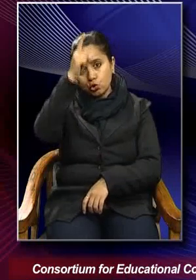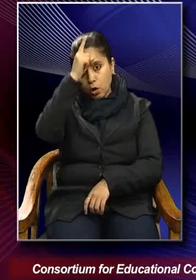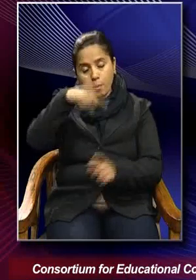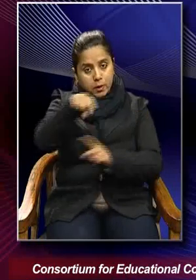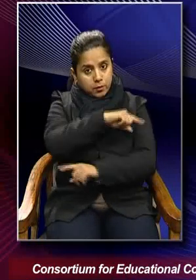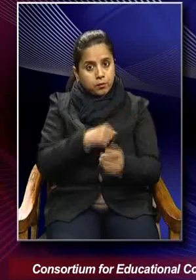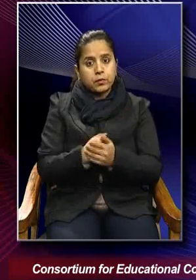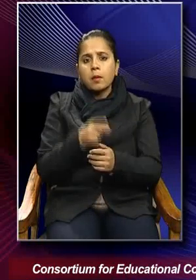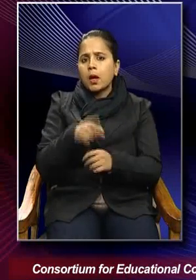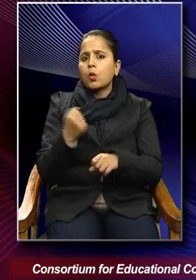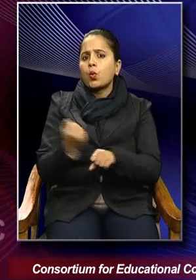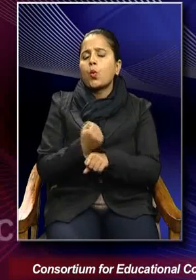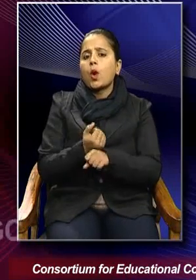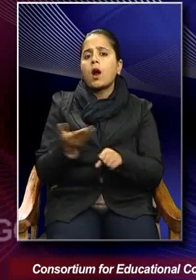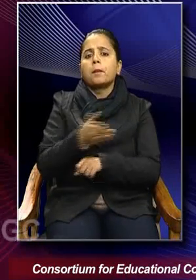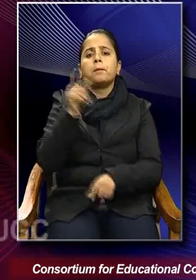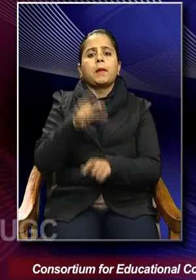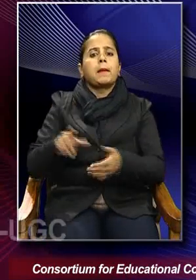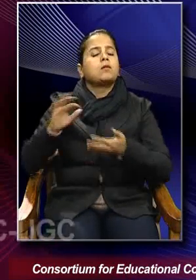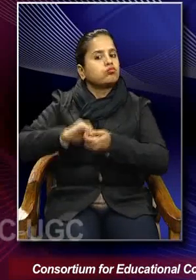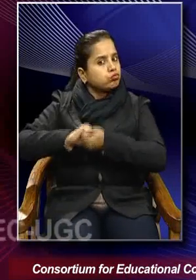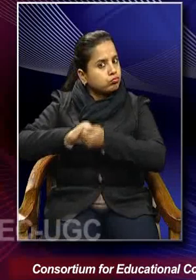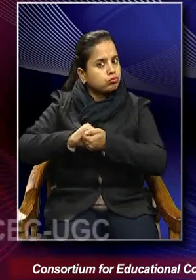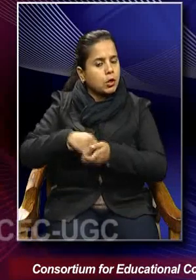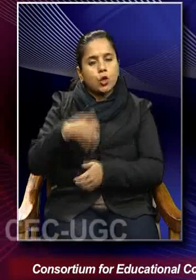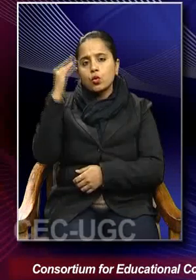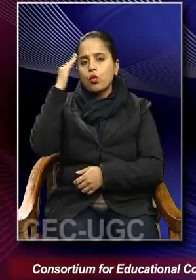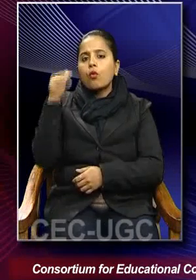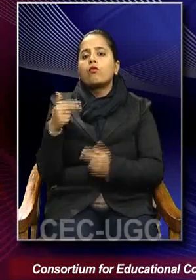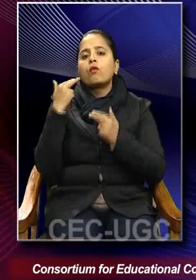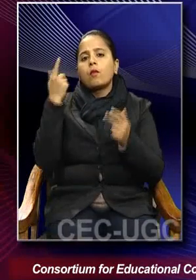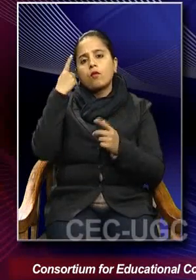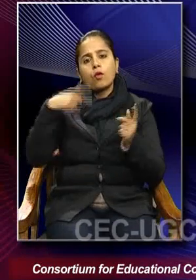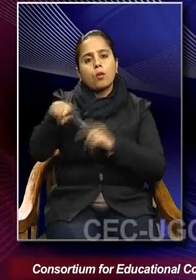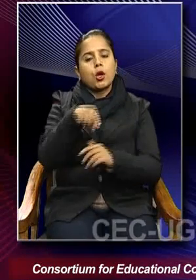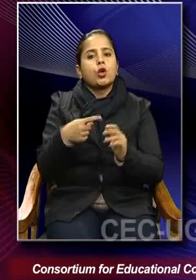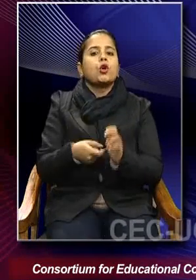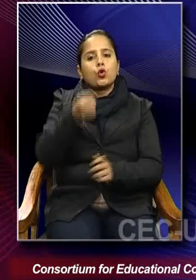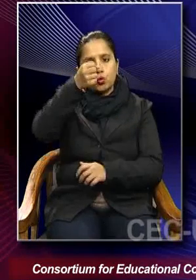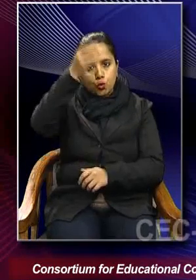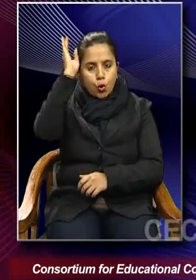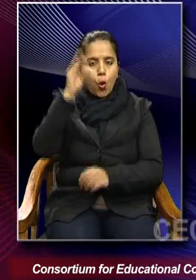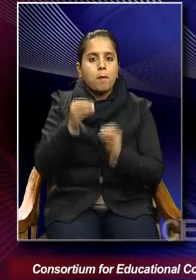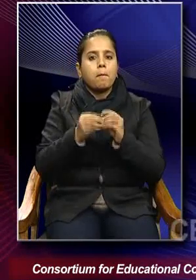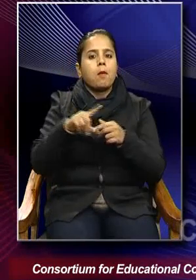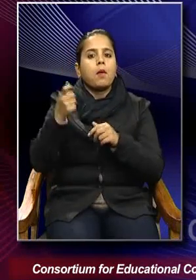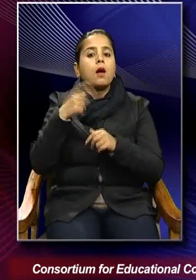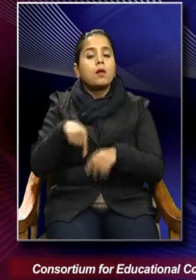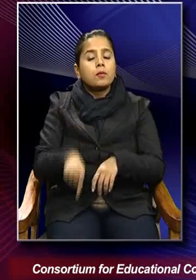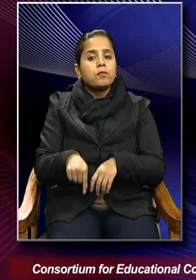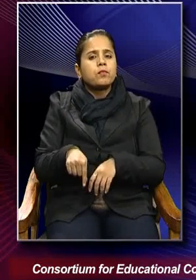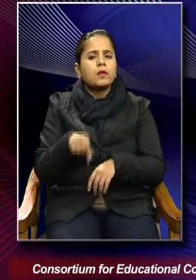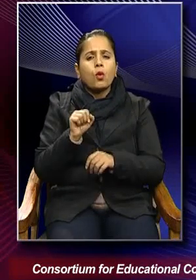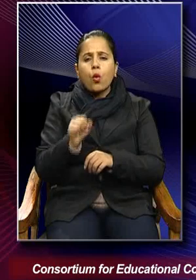a working diplomatic partnership known as the Rome-Berlin Axis. And this Rome